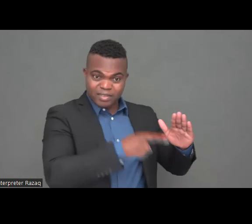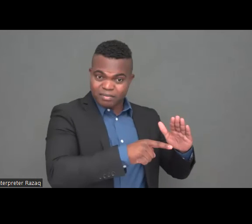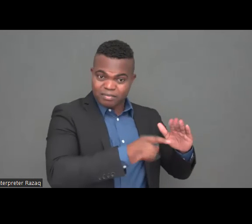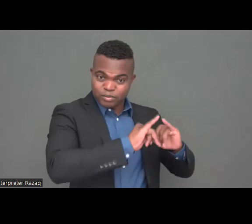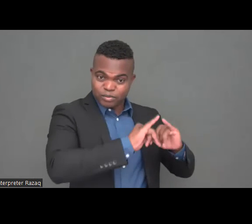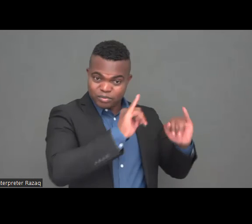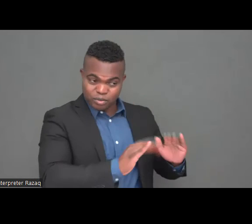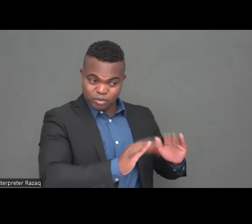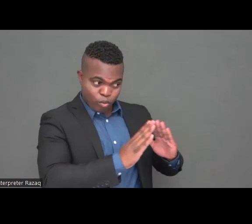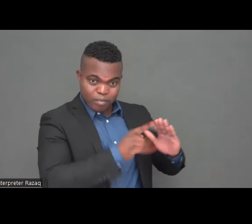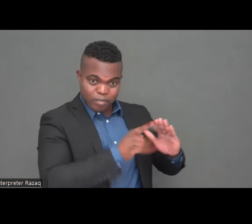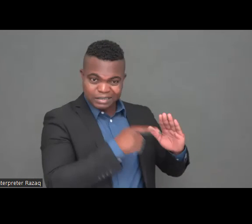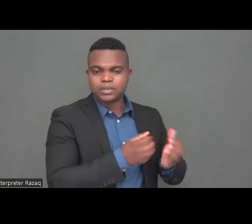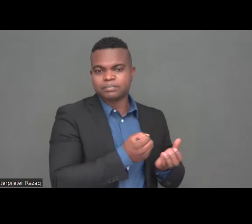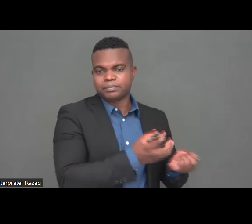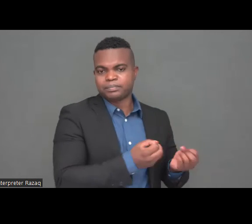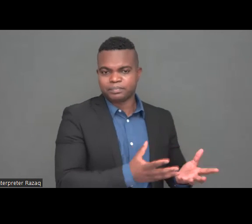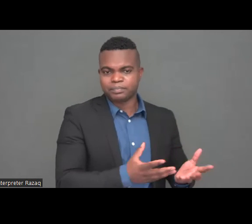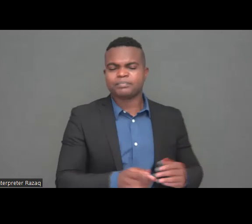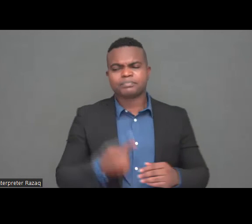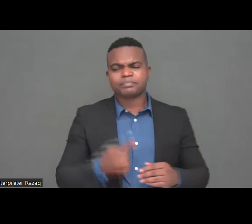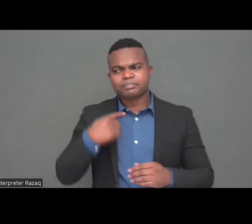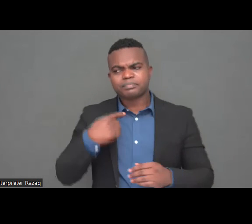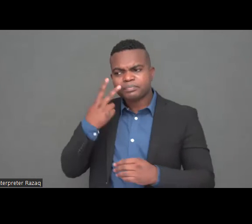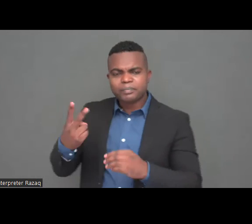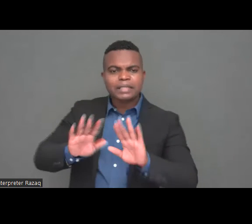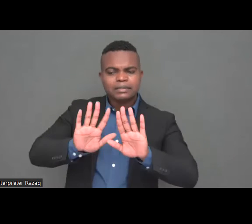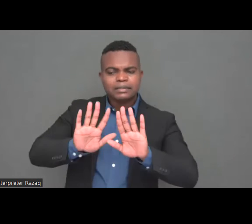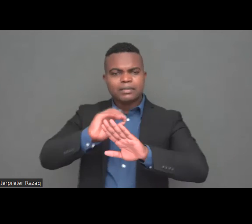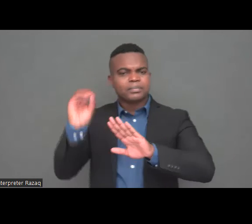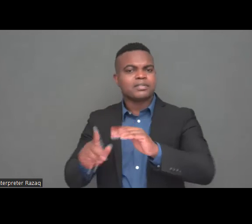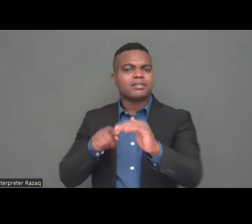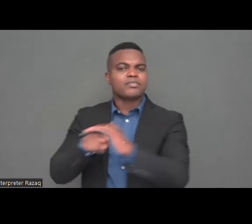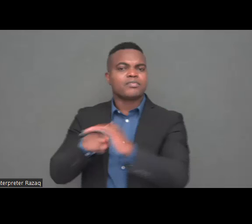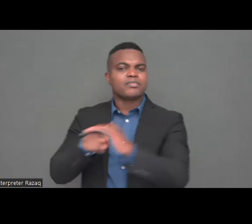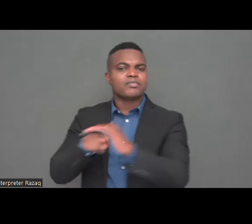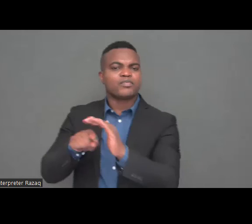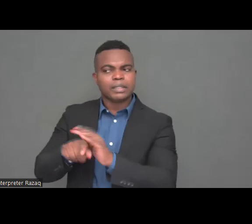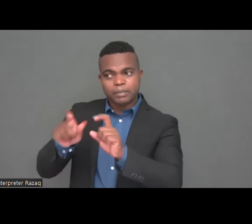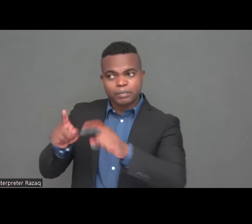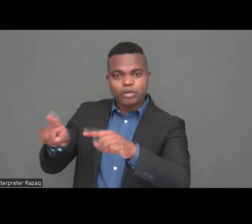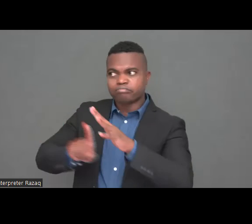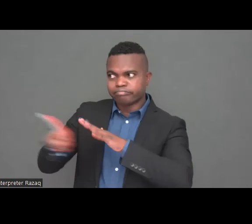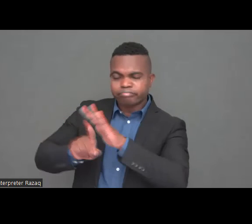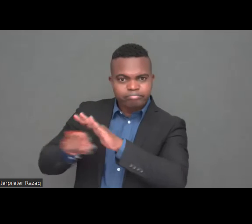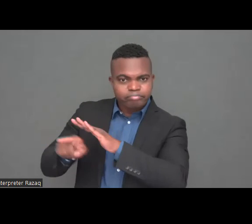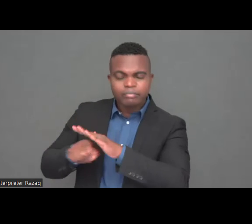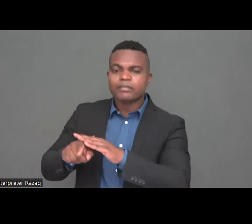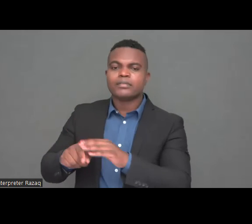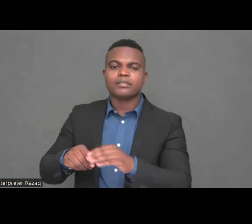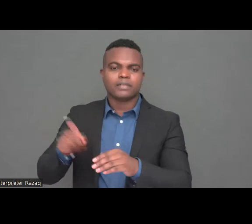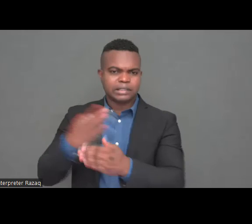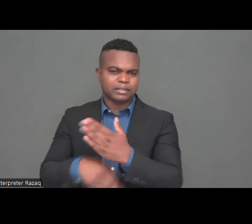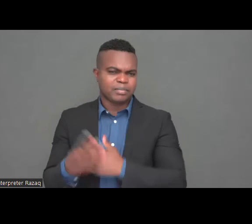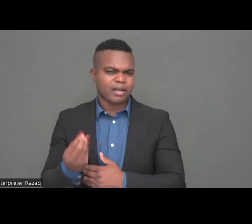countries where they go they need accessible accommodation rehabilitation equipment and many other